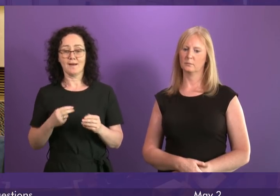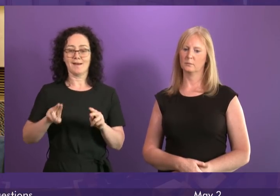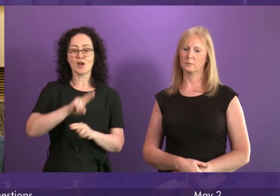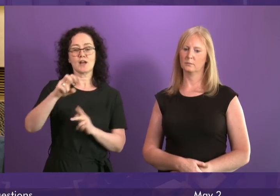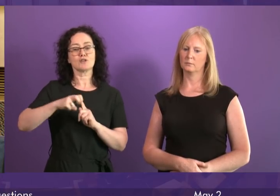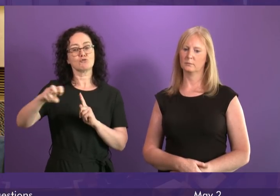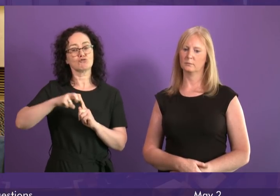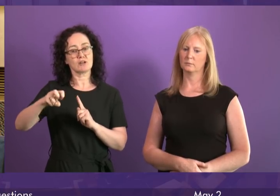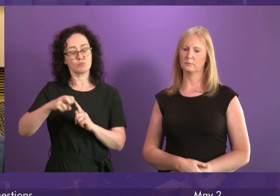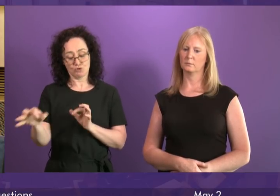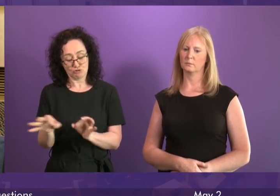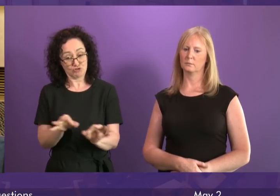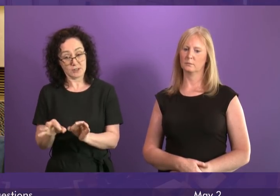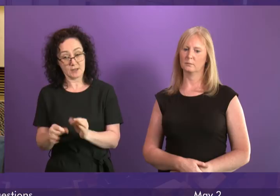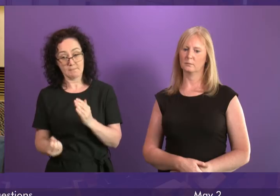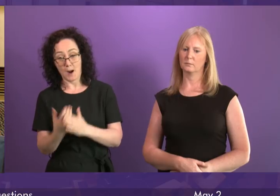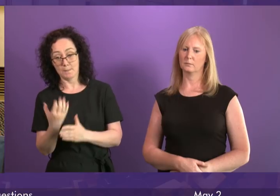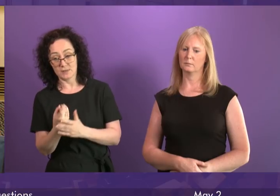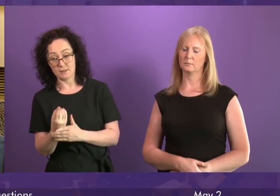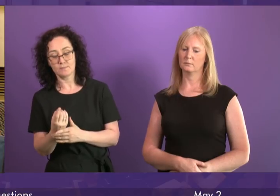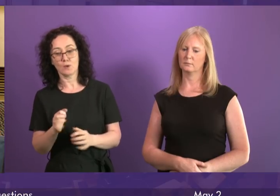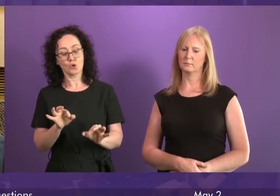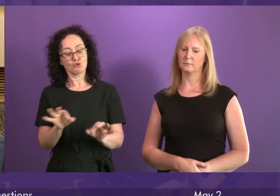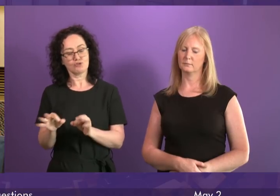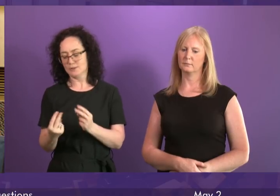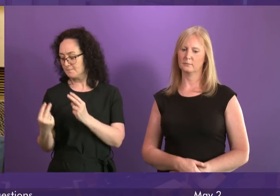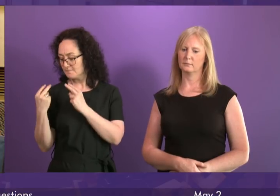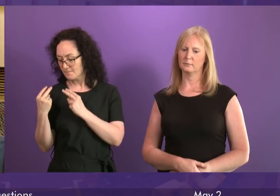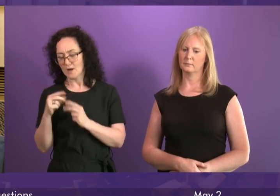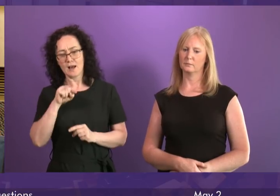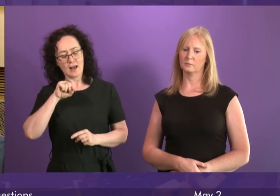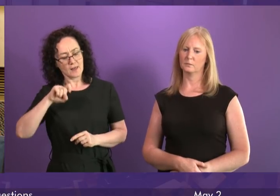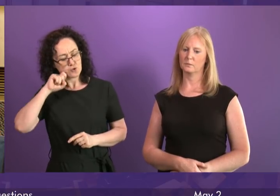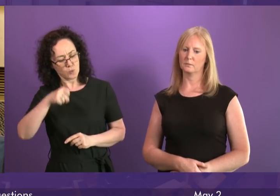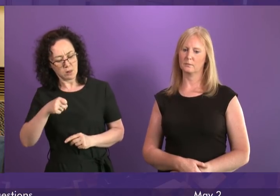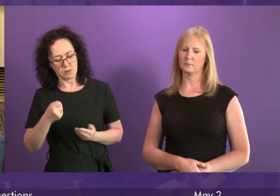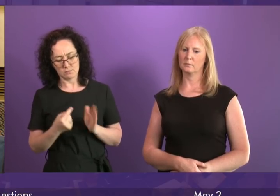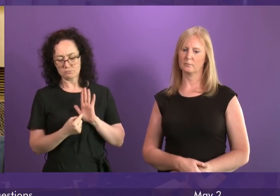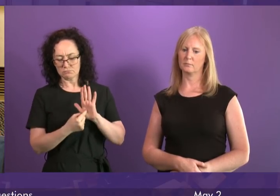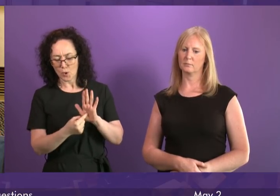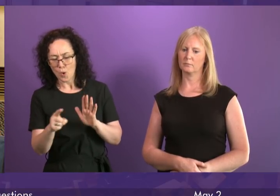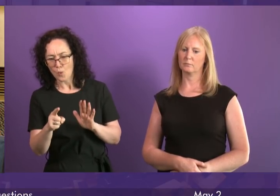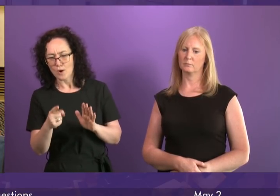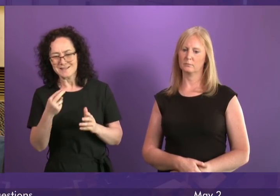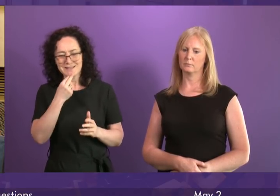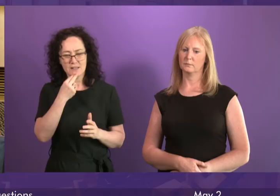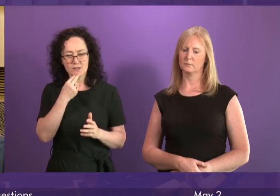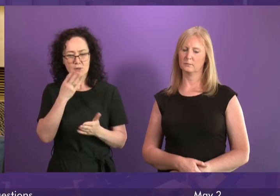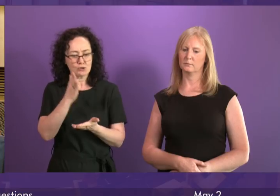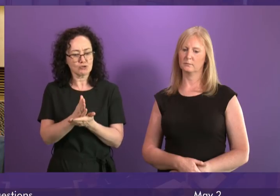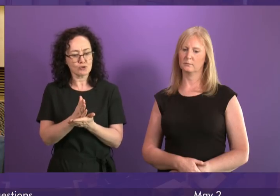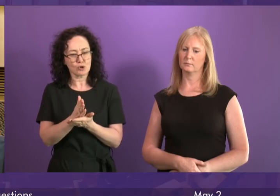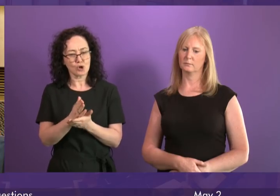projects review the strategic review will look at what infrastructure is needed to provide Scotland with a transport network fit for the future and it will advise